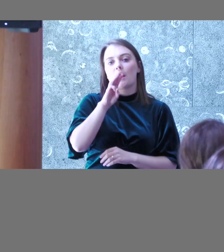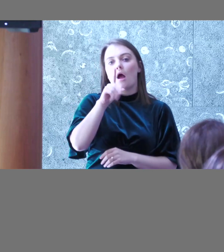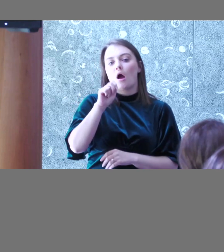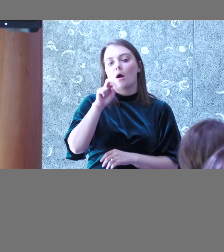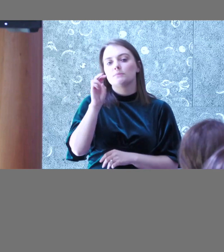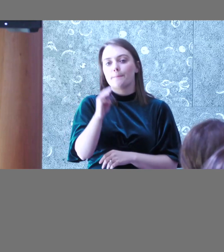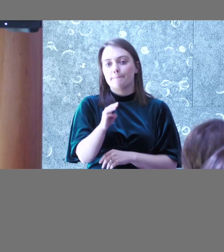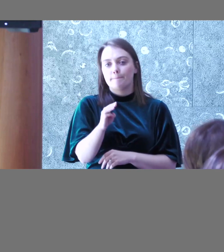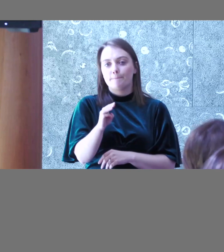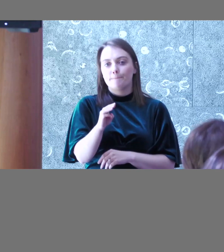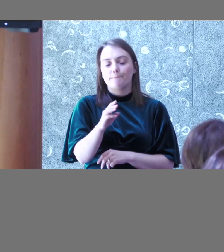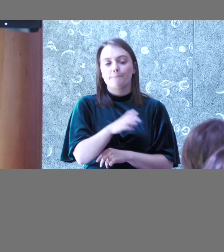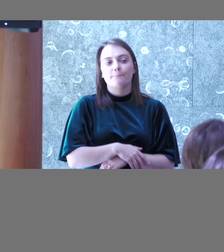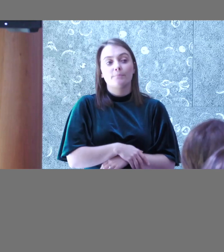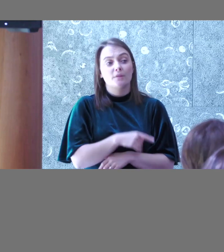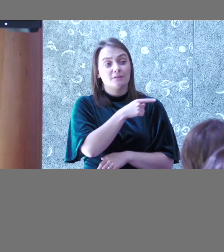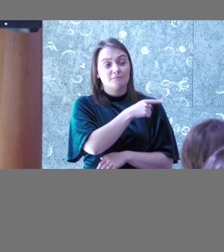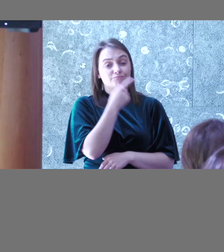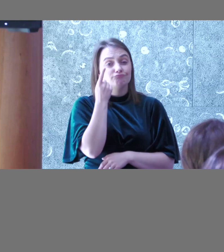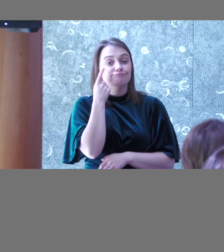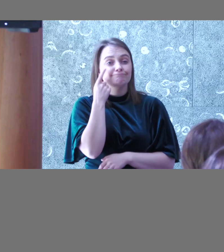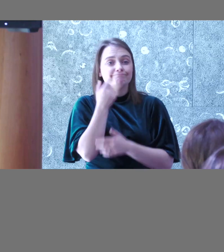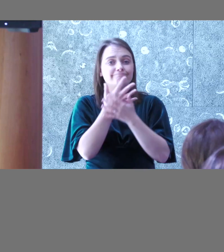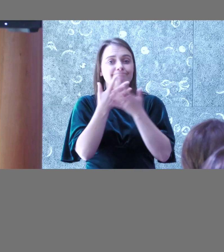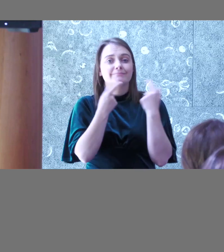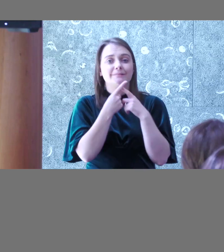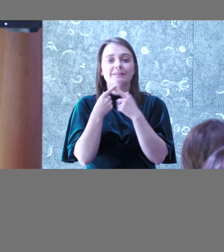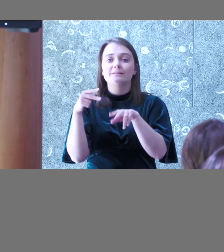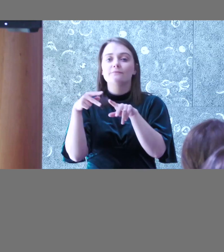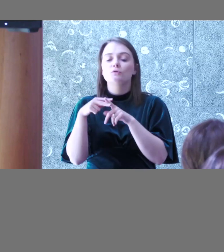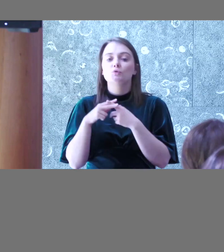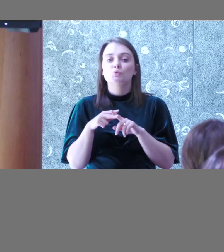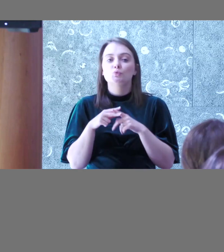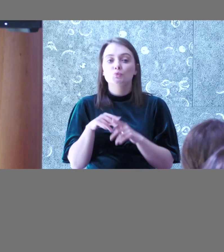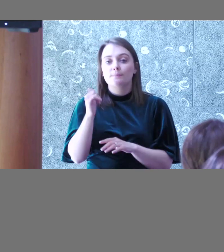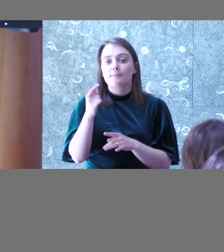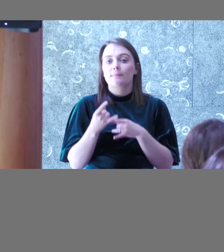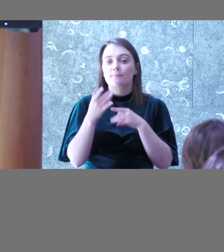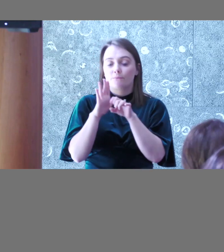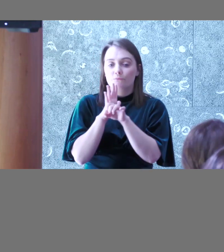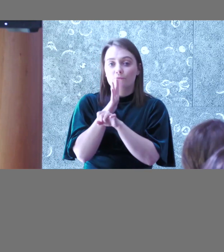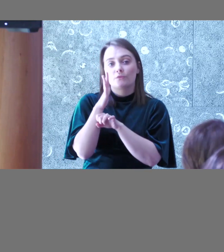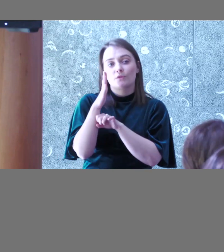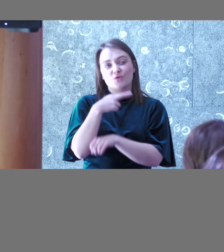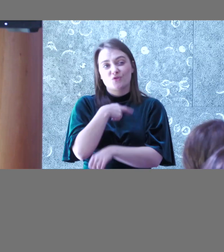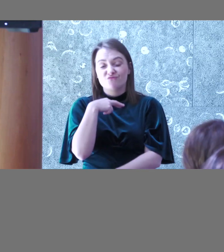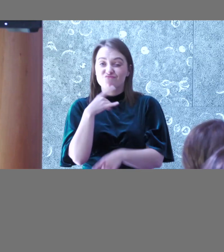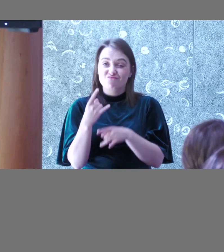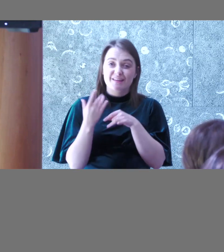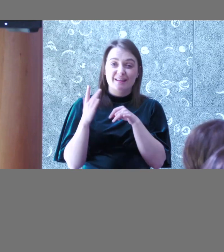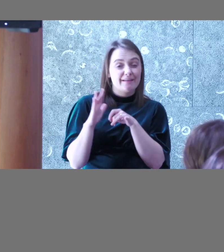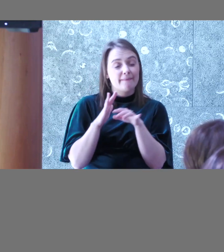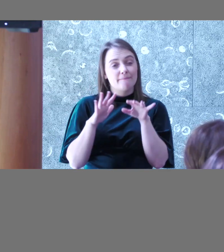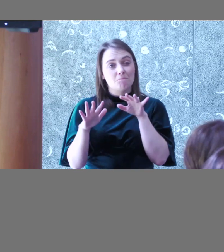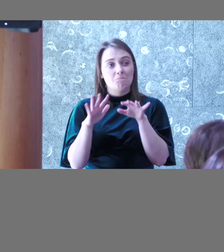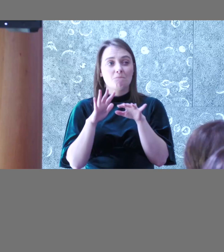you must have come across a number of tools that might be of help. Are they really of help and what is